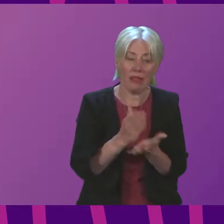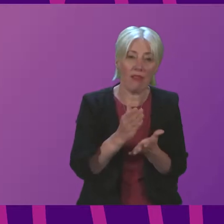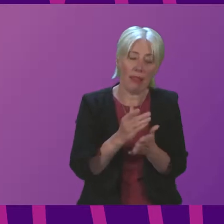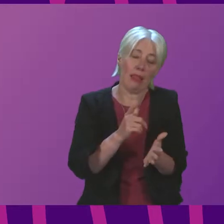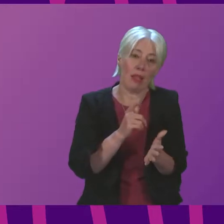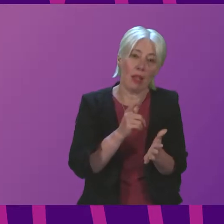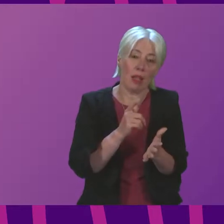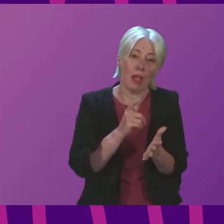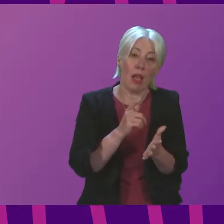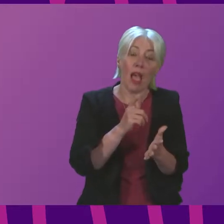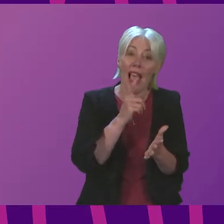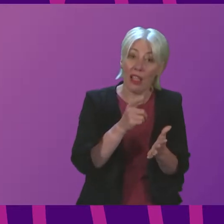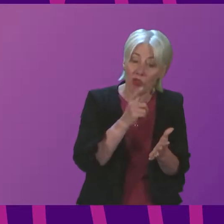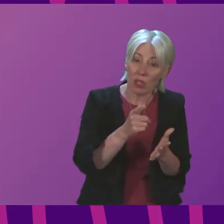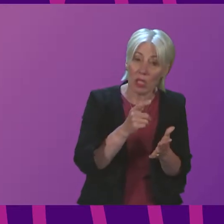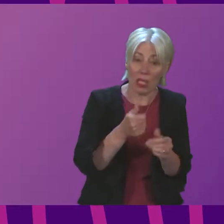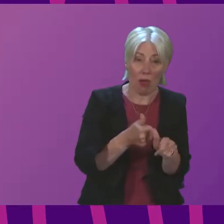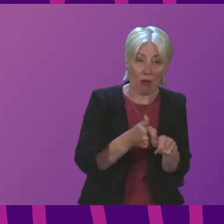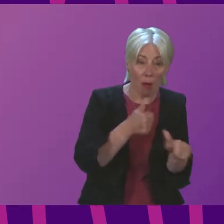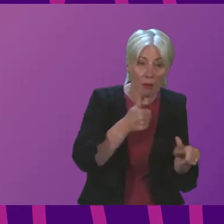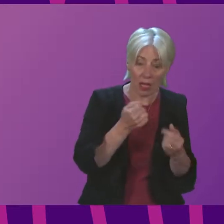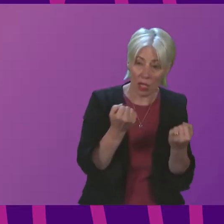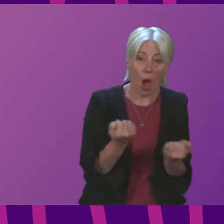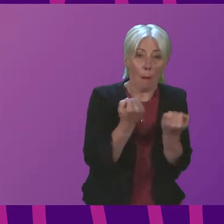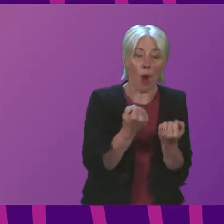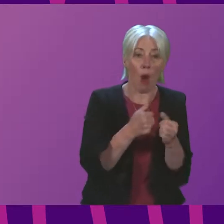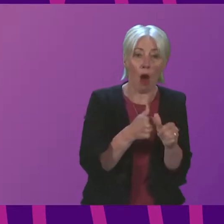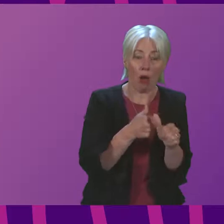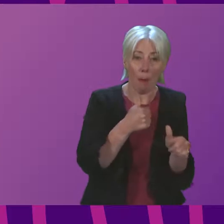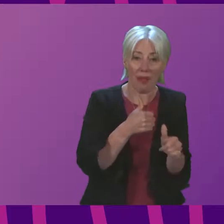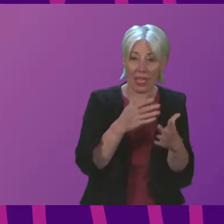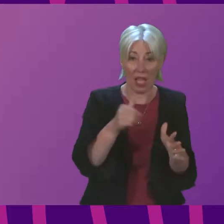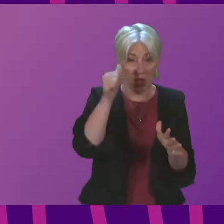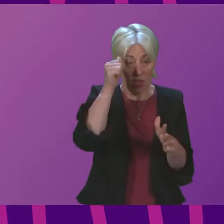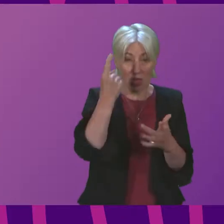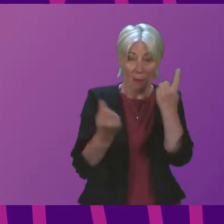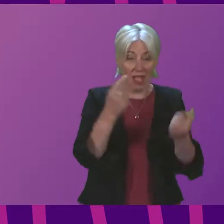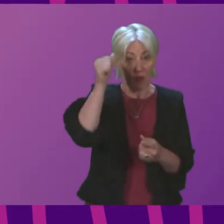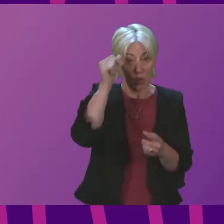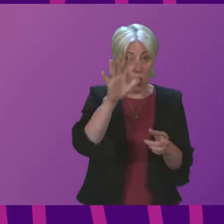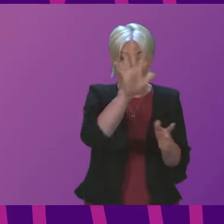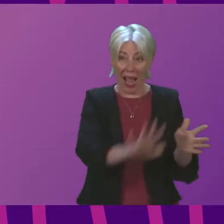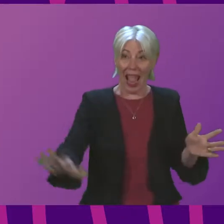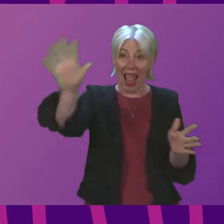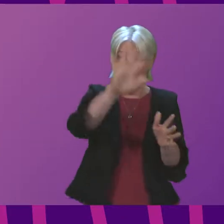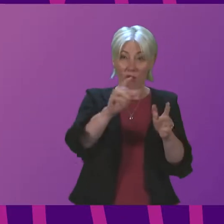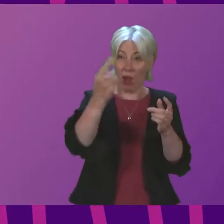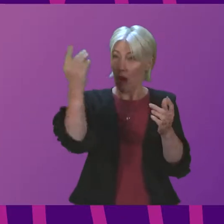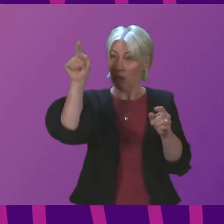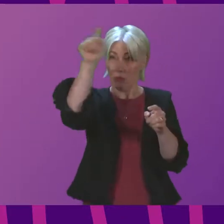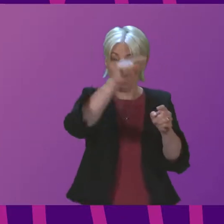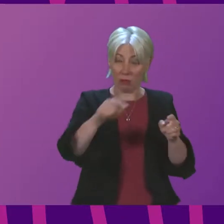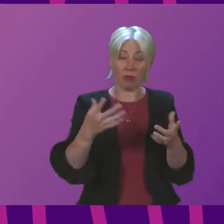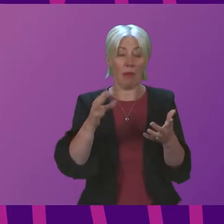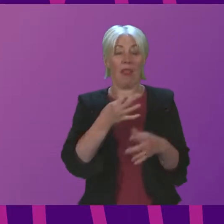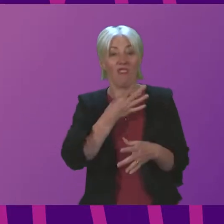circumstances involving power companies who themselves have a knowledge of the various issues of vulnerability